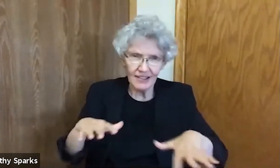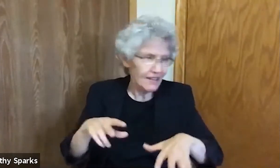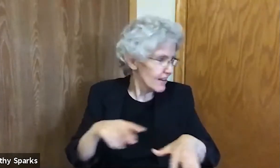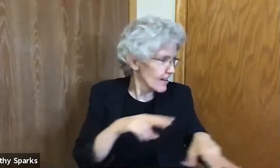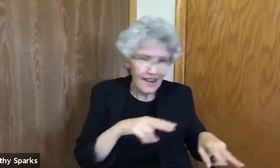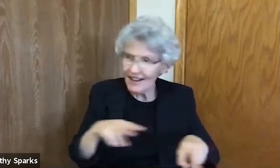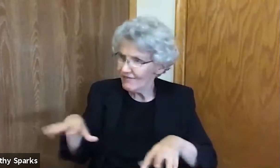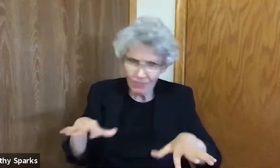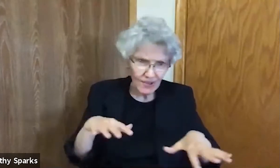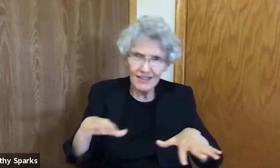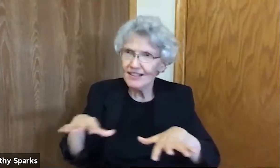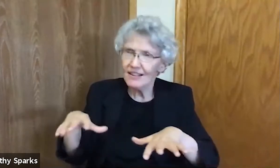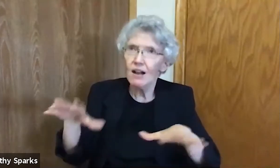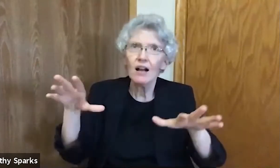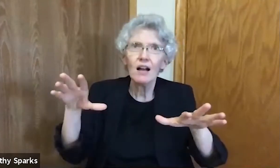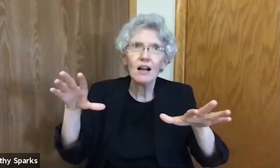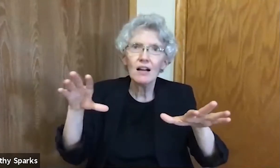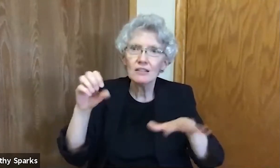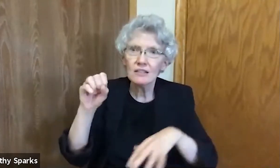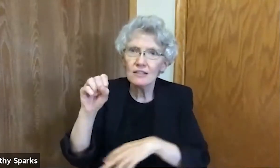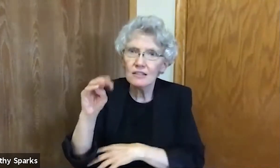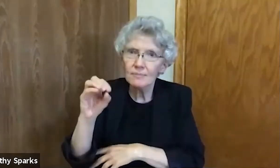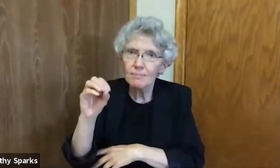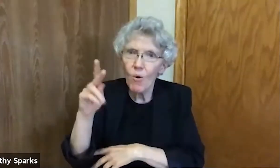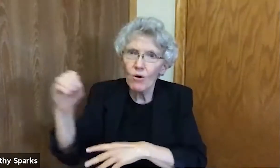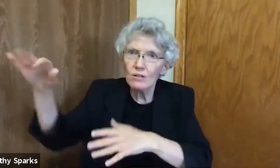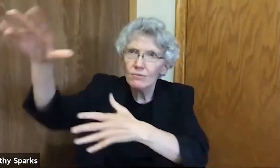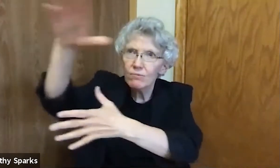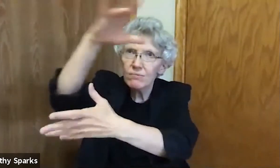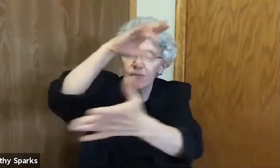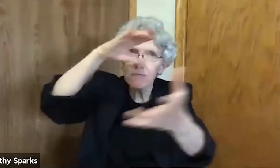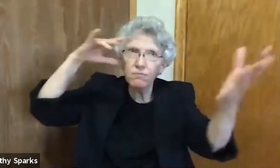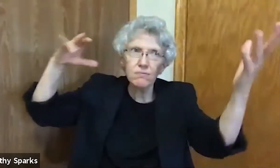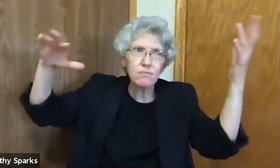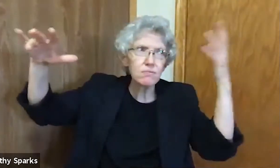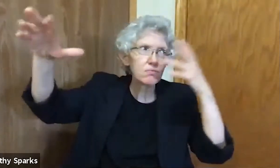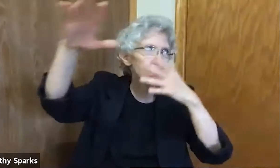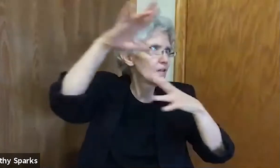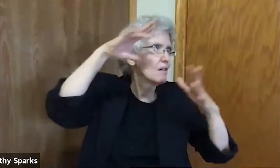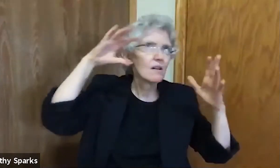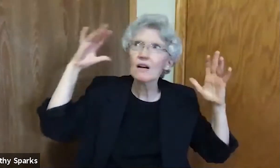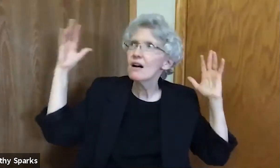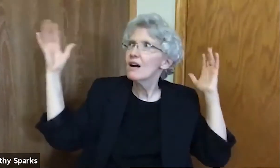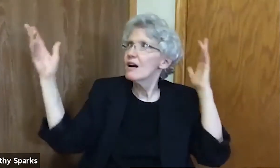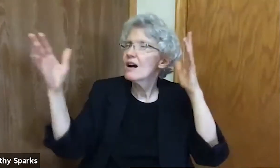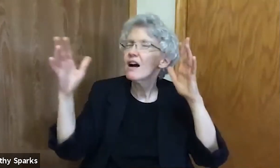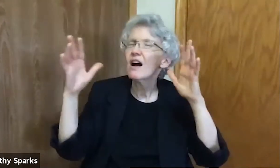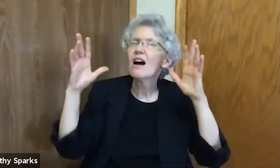As they shouted, the doorposts of the temple shook. And the temple was filled with smoke.